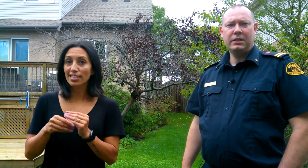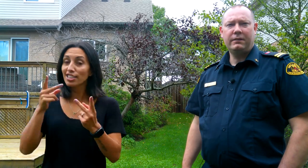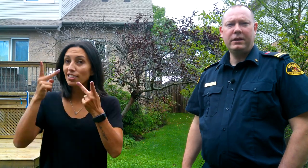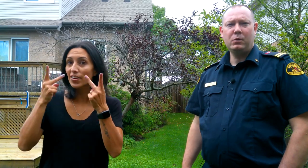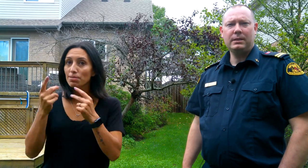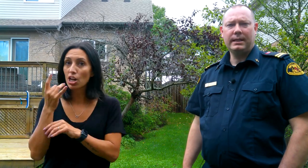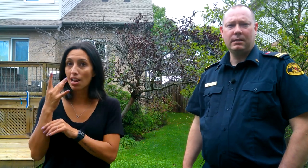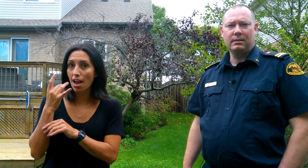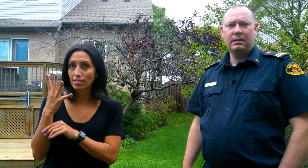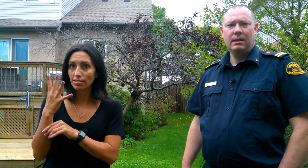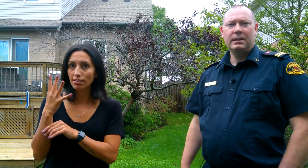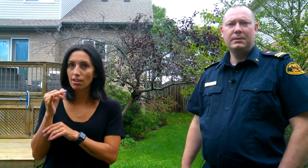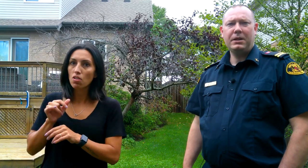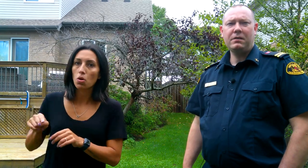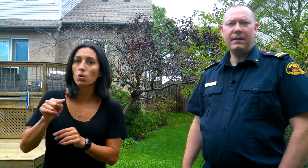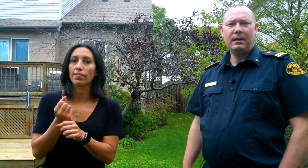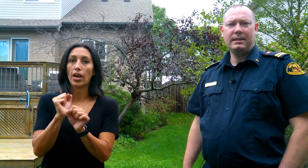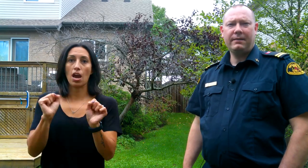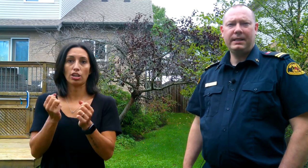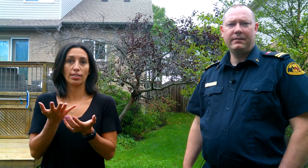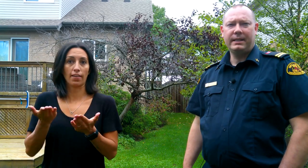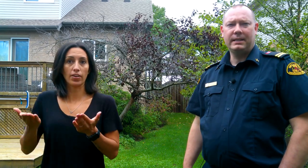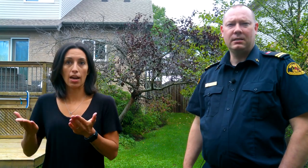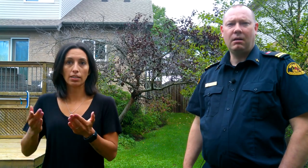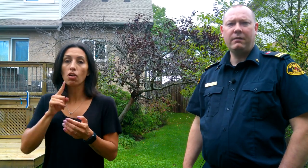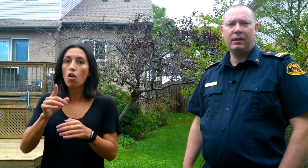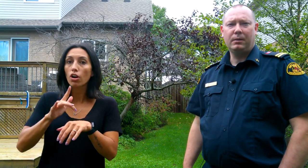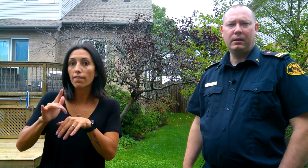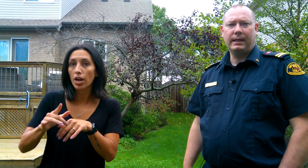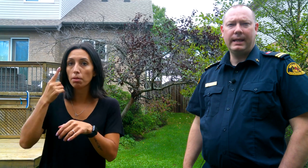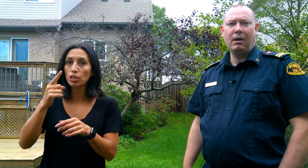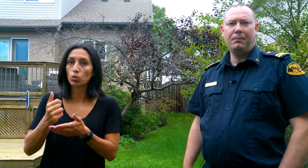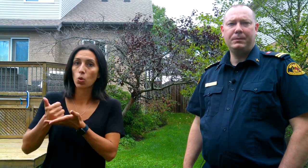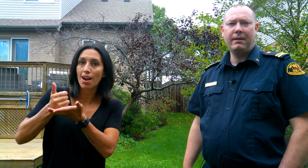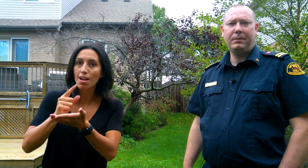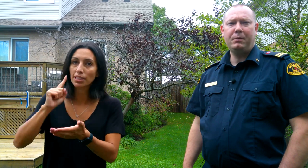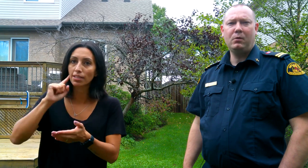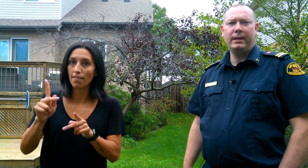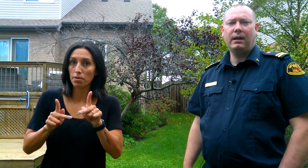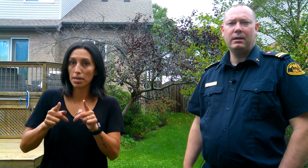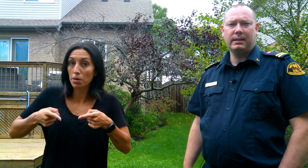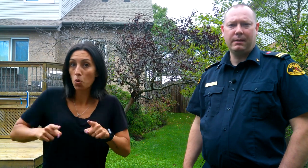to visual signals special fire safety devices are available that can help deaf people when they are asleep